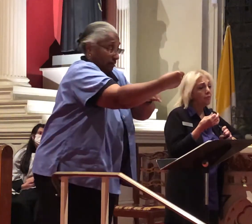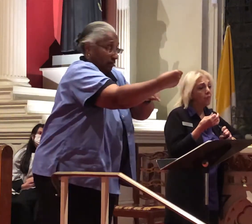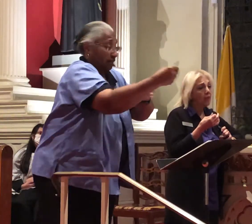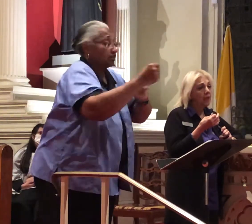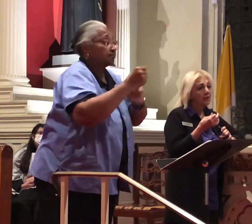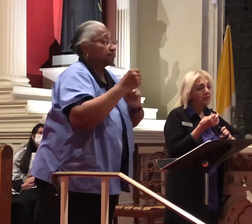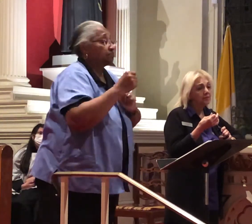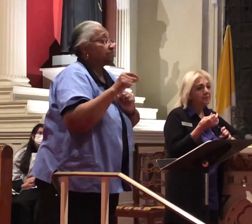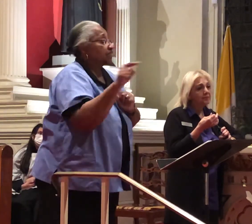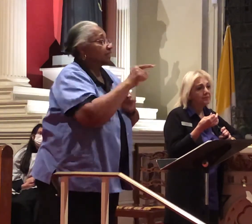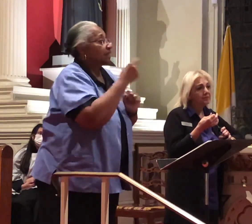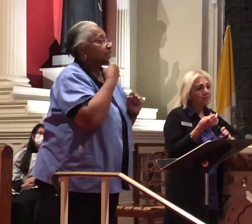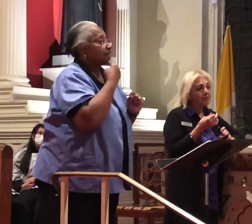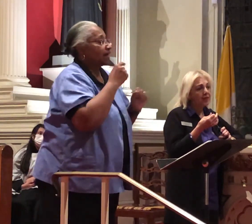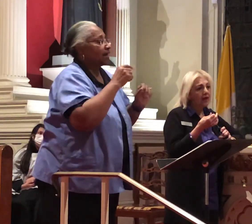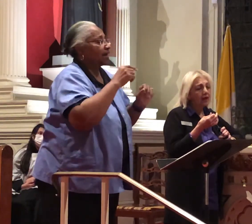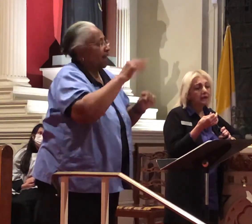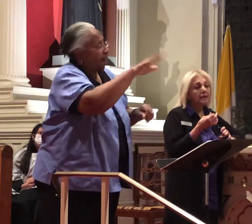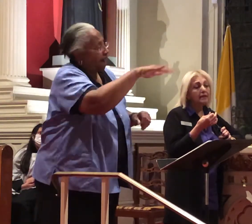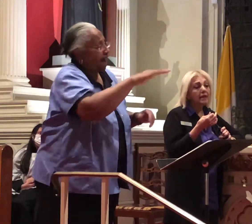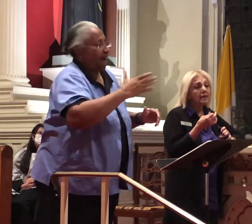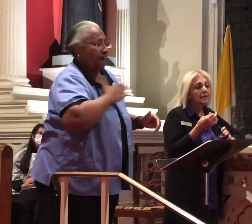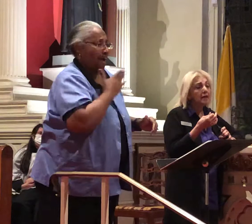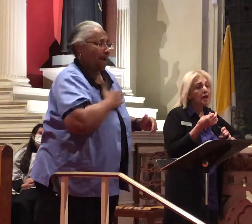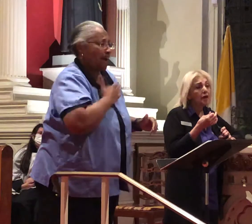they would say happy Mardi Gras